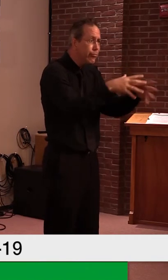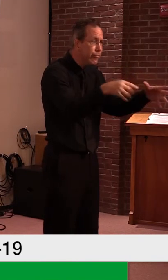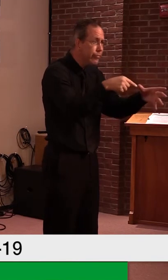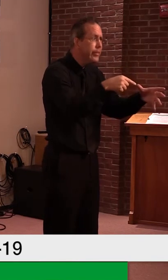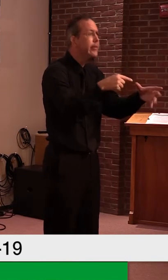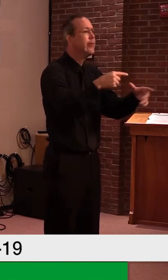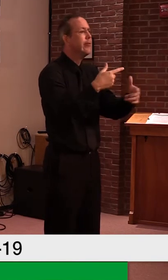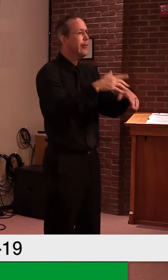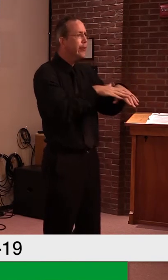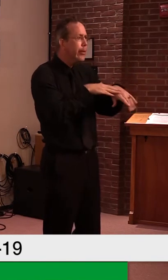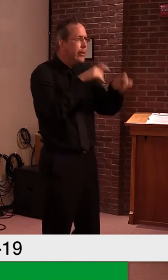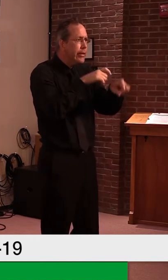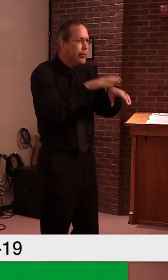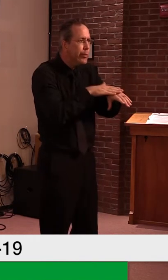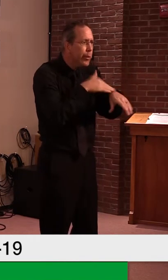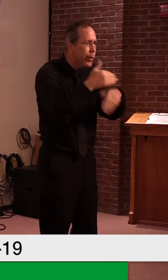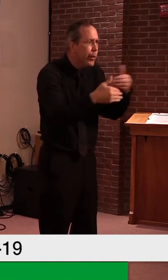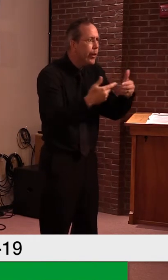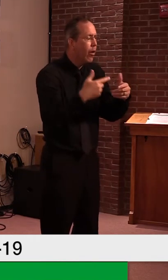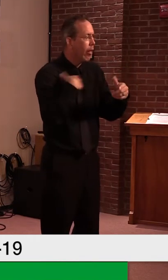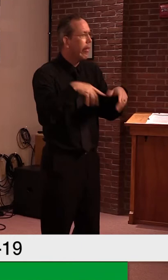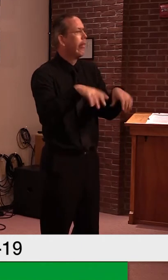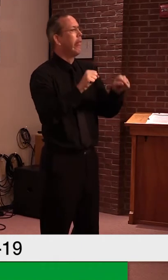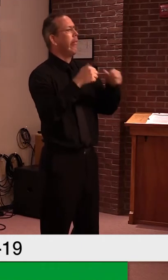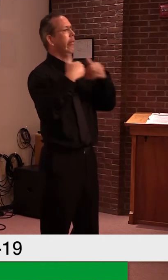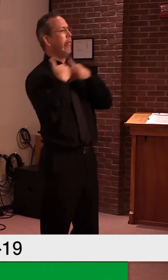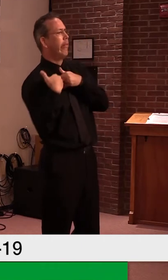that, and we did not. And that's what the governor is talking about.